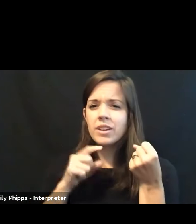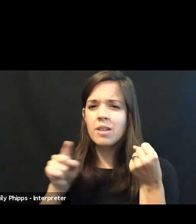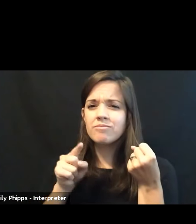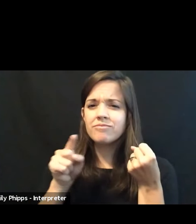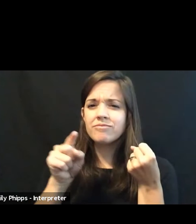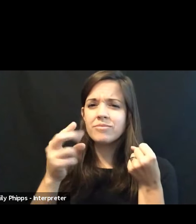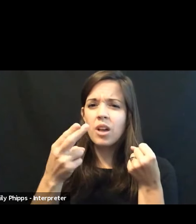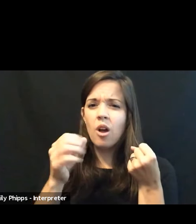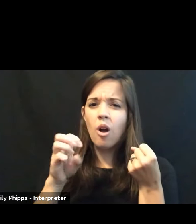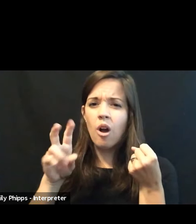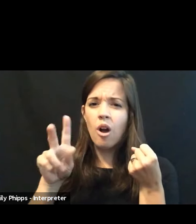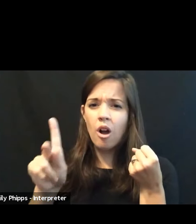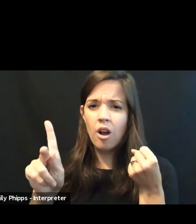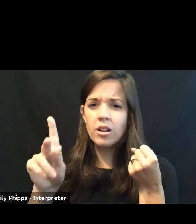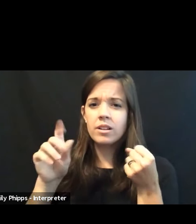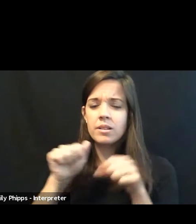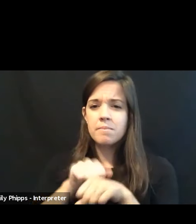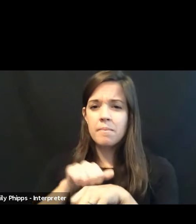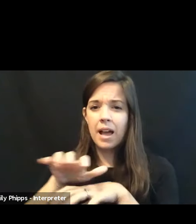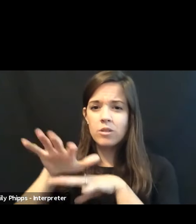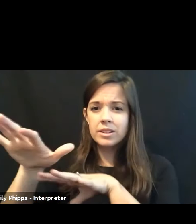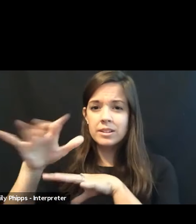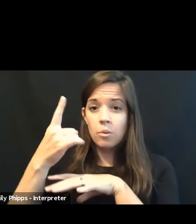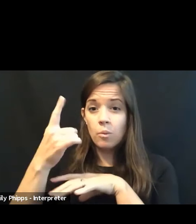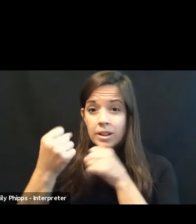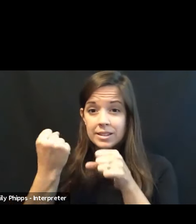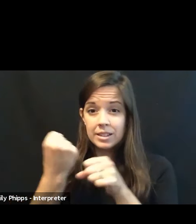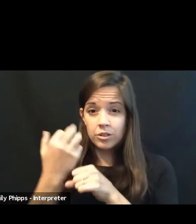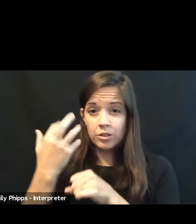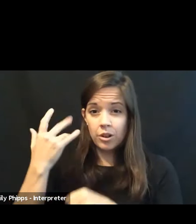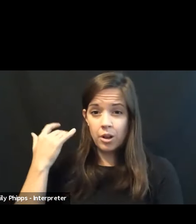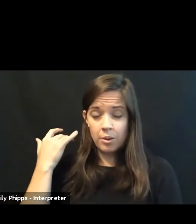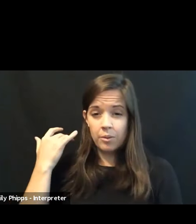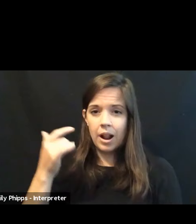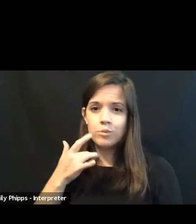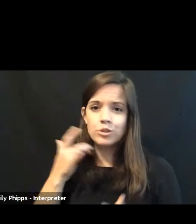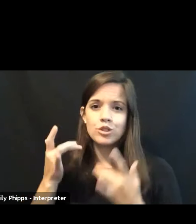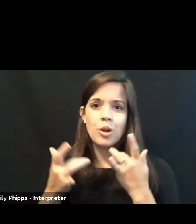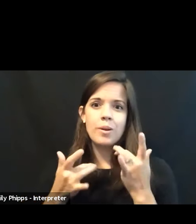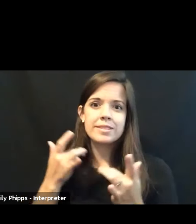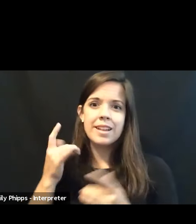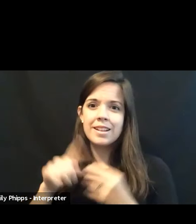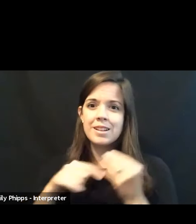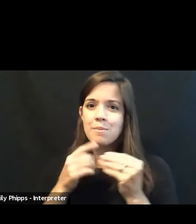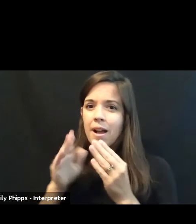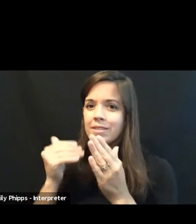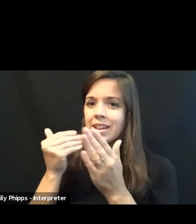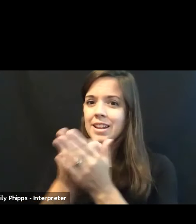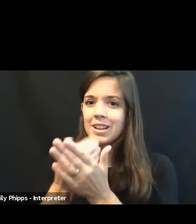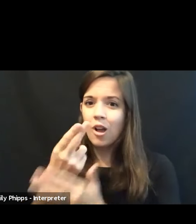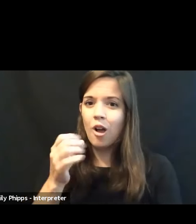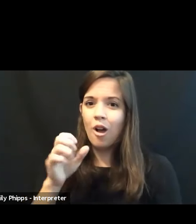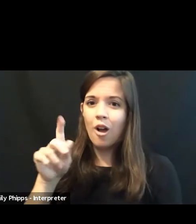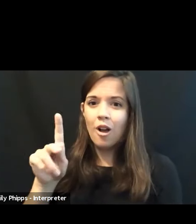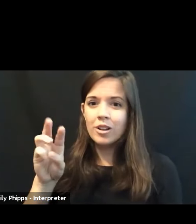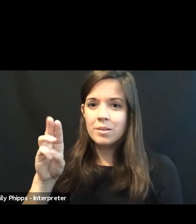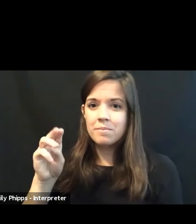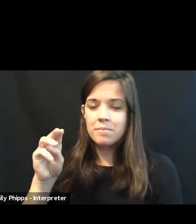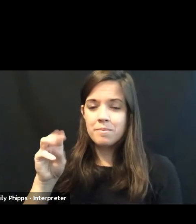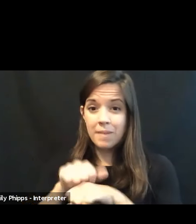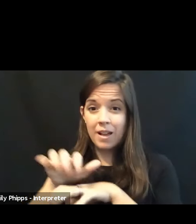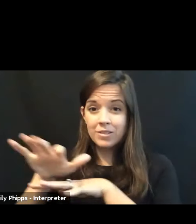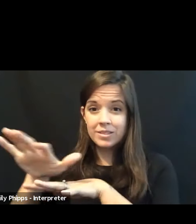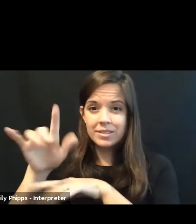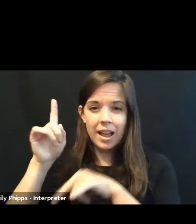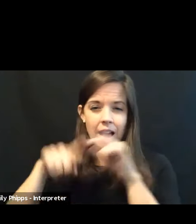a year, a couple of years ago, and I was so excited about going to Hawk Mountain, but I could not relax